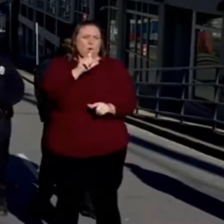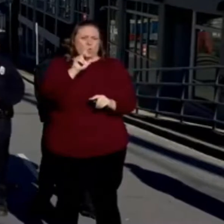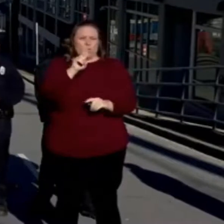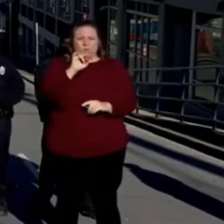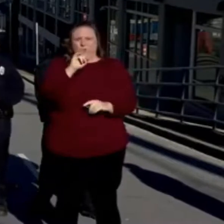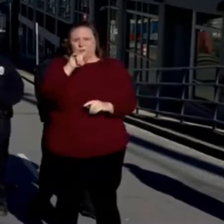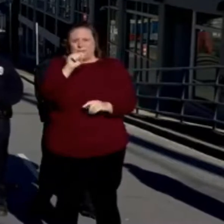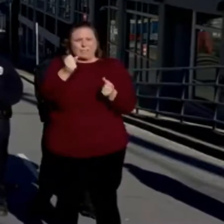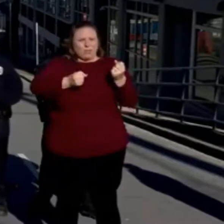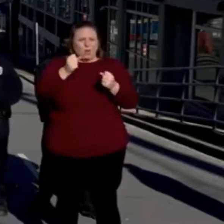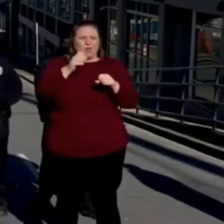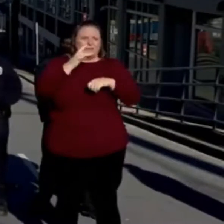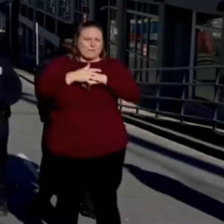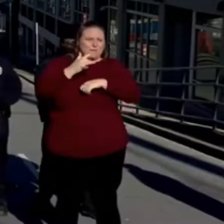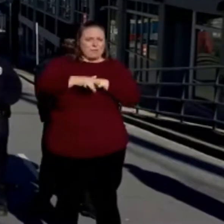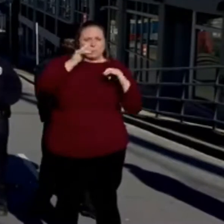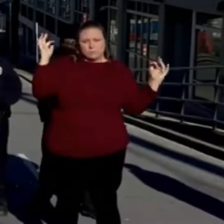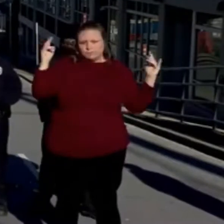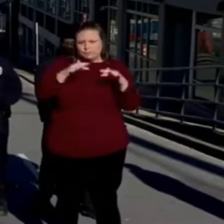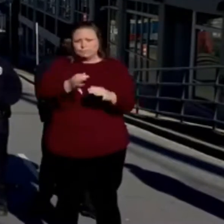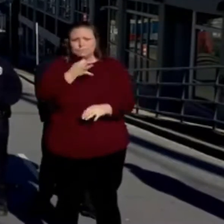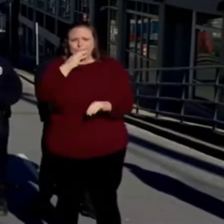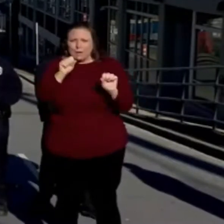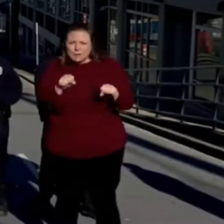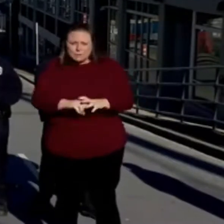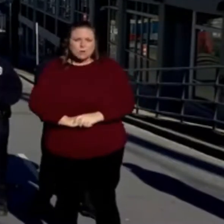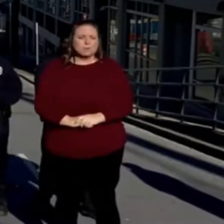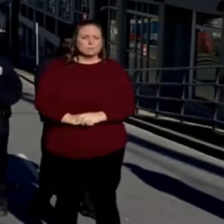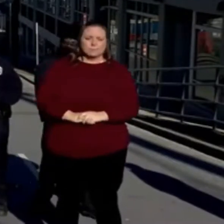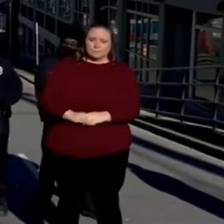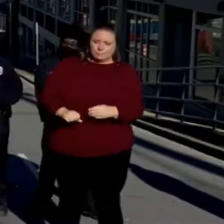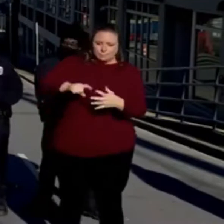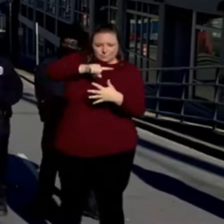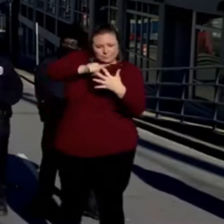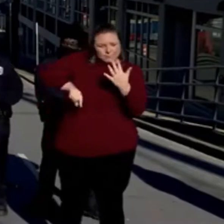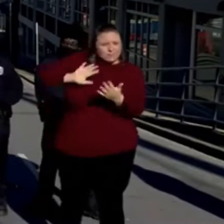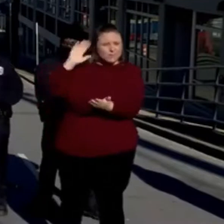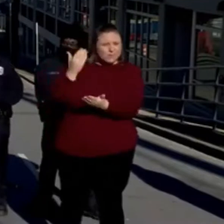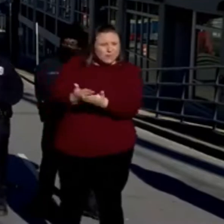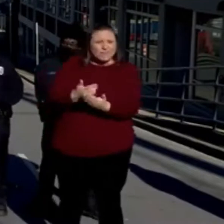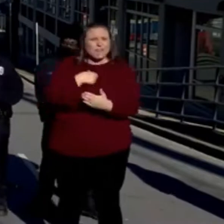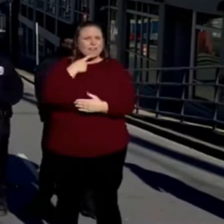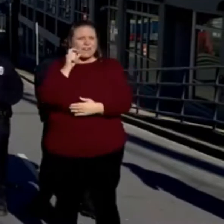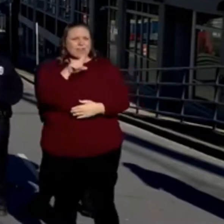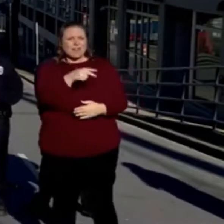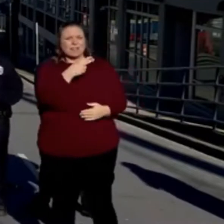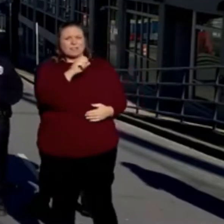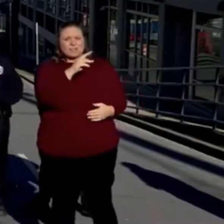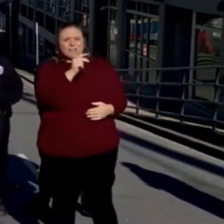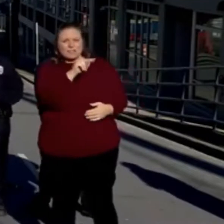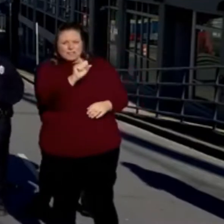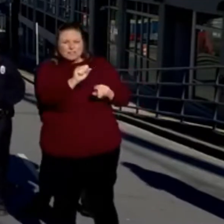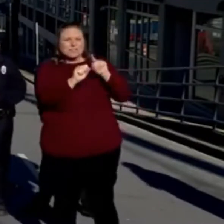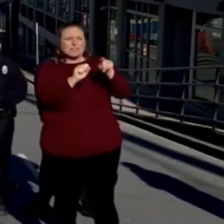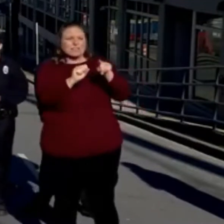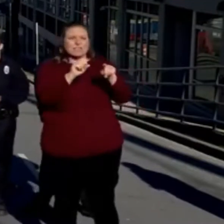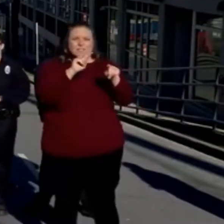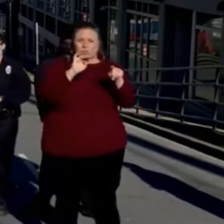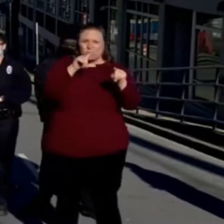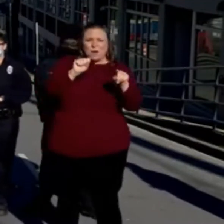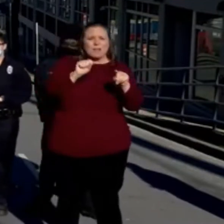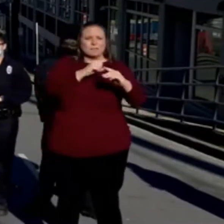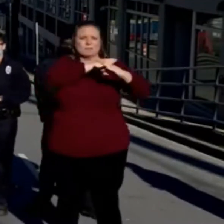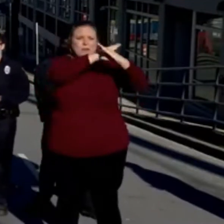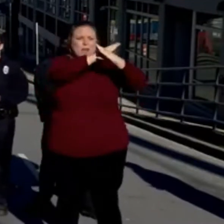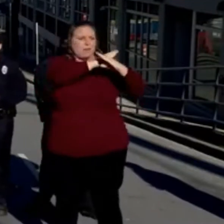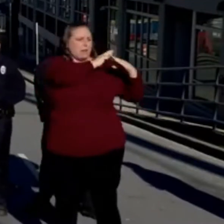from our precinct to come. They show up. I asked Officer Toppin and Wells to